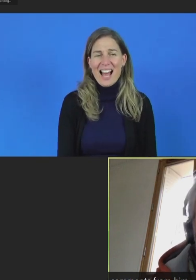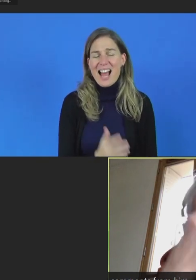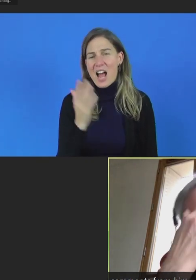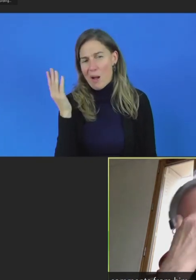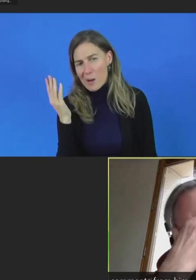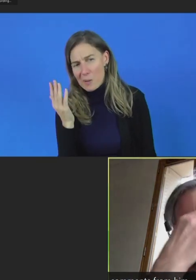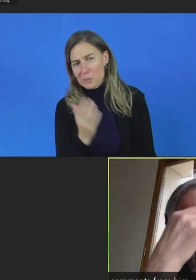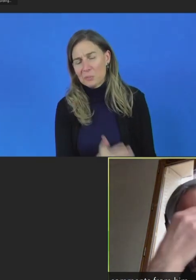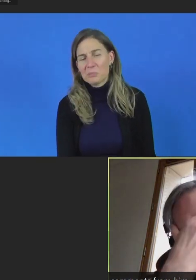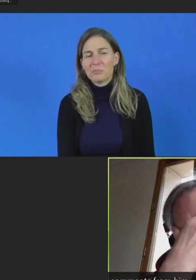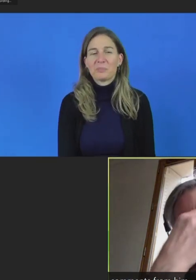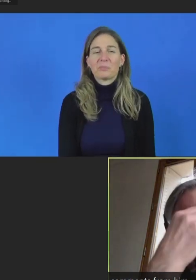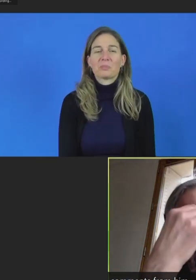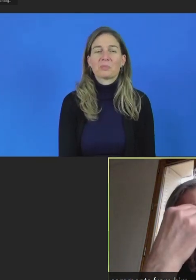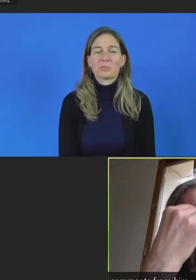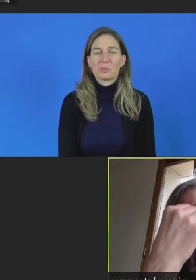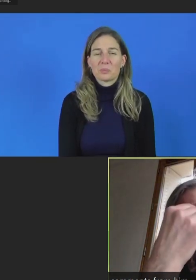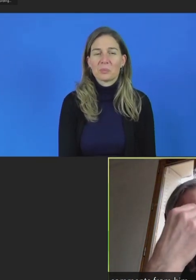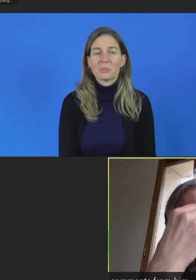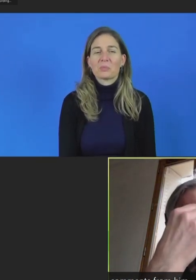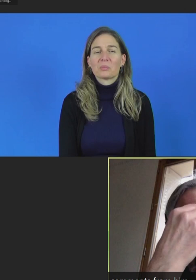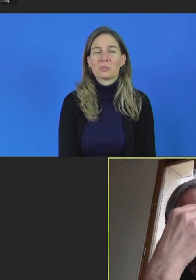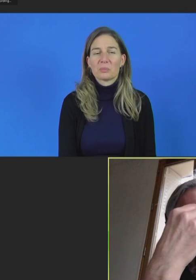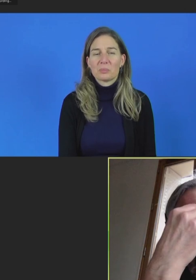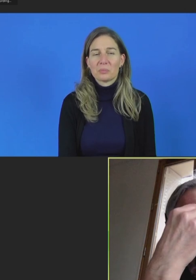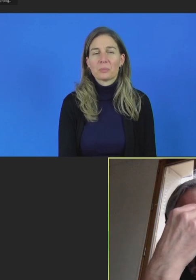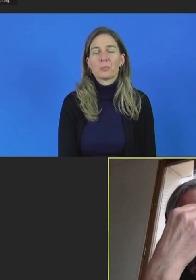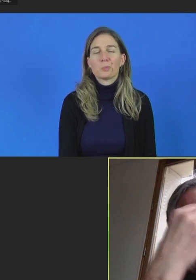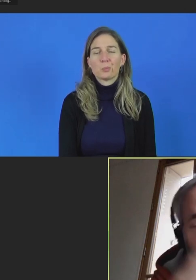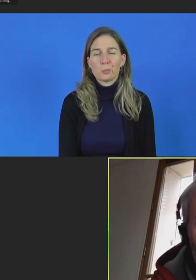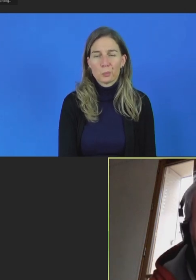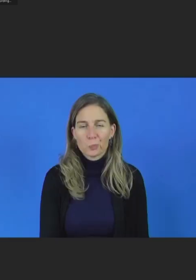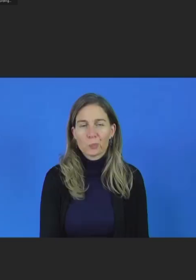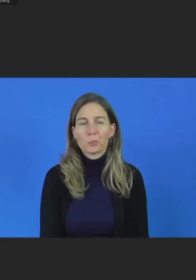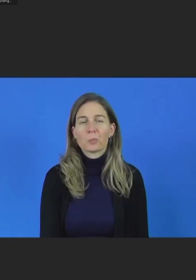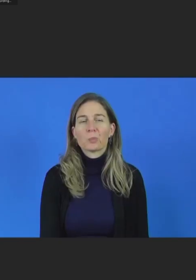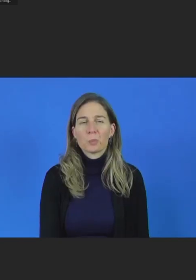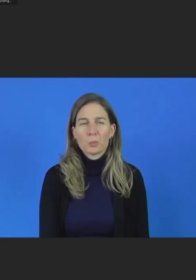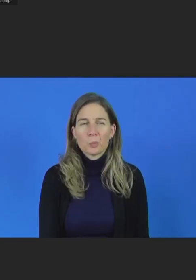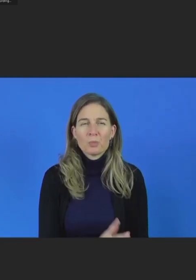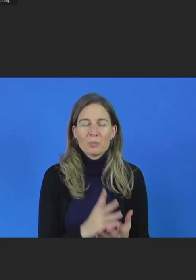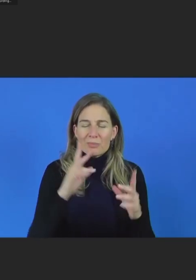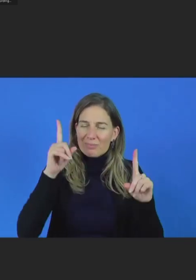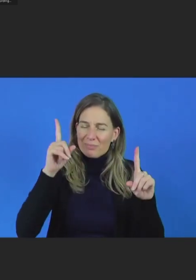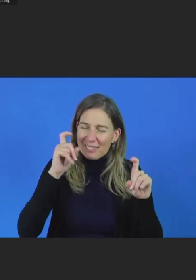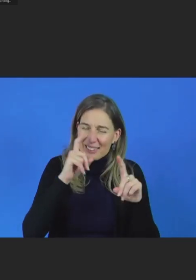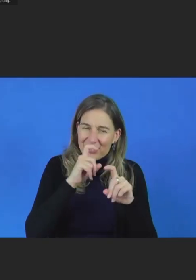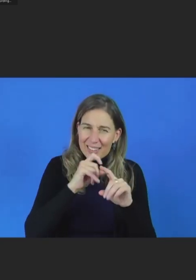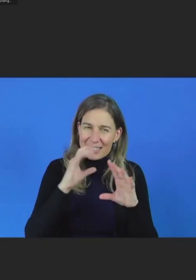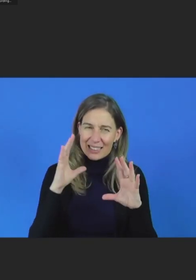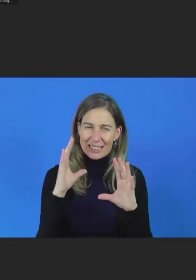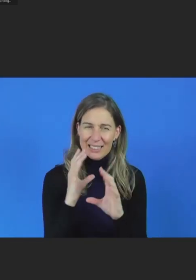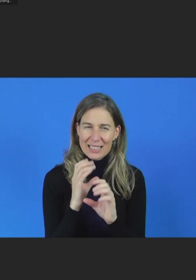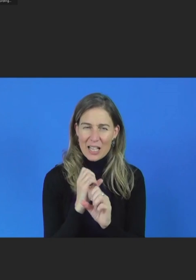I think it's very difficult to to summarize this. think one of the main issues with cognitive